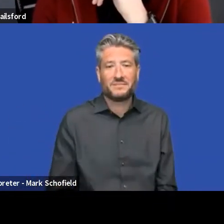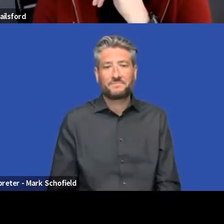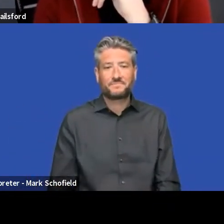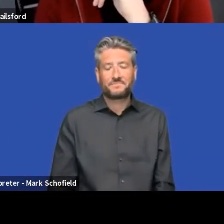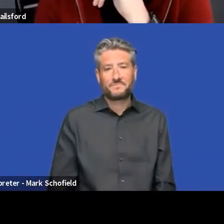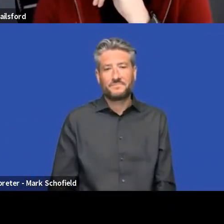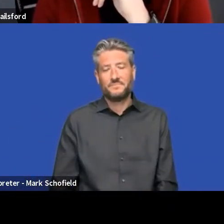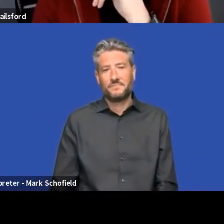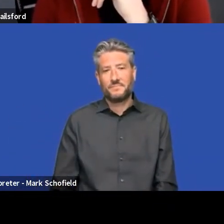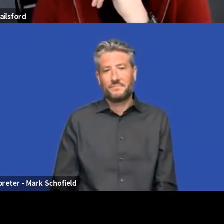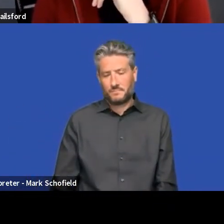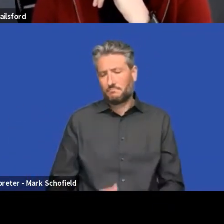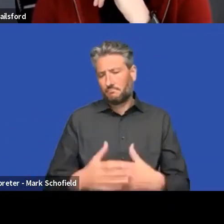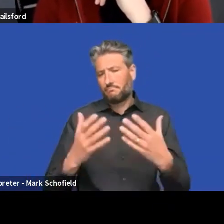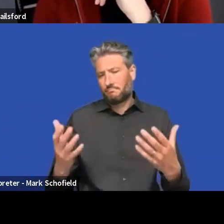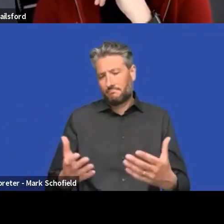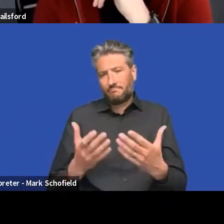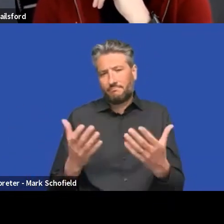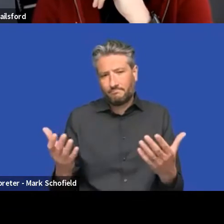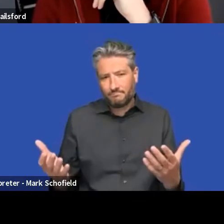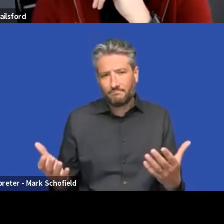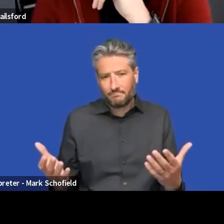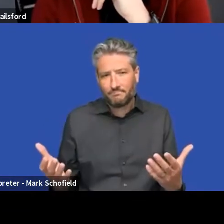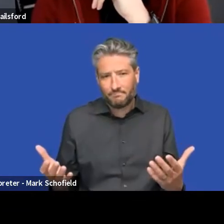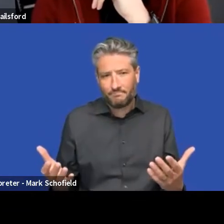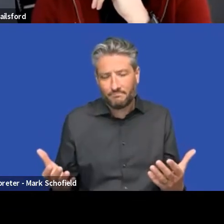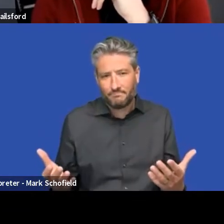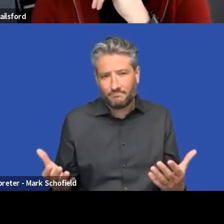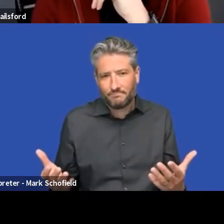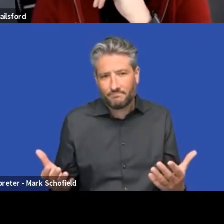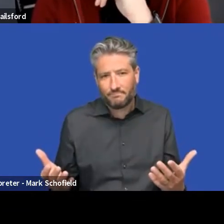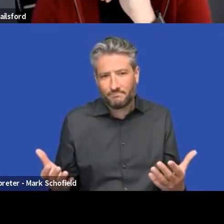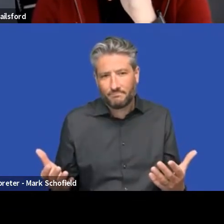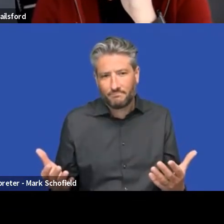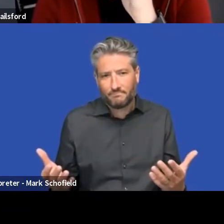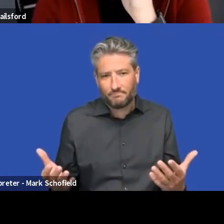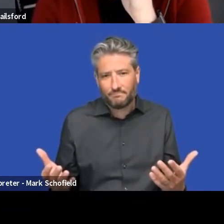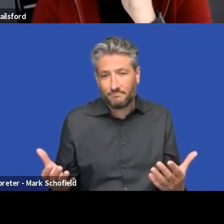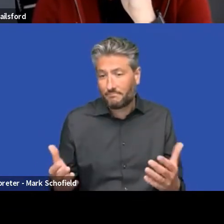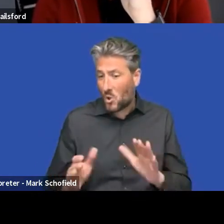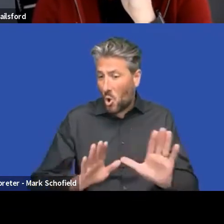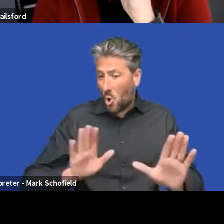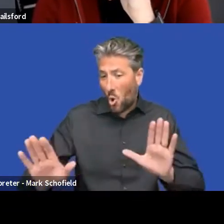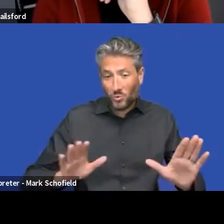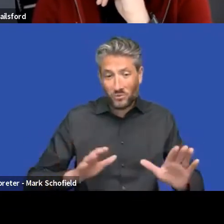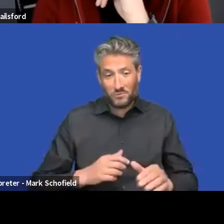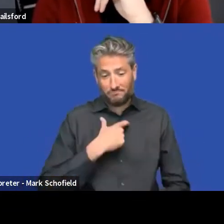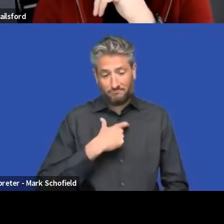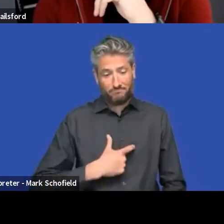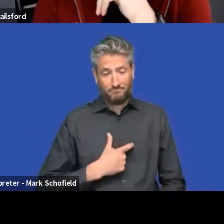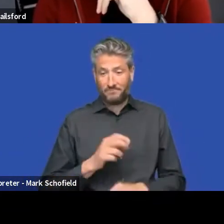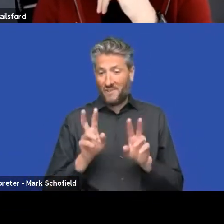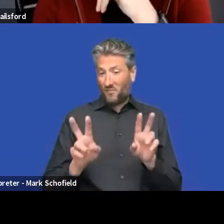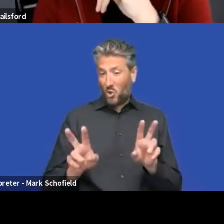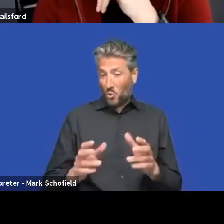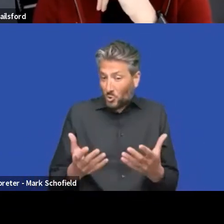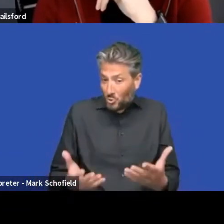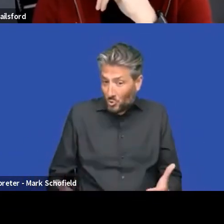Of course, it's subjective if you think it looks beautiful today, but I've